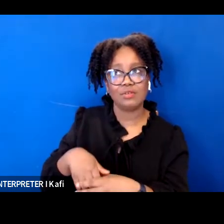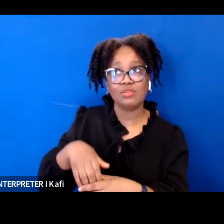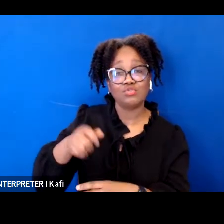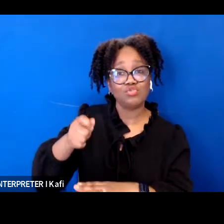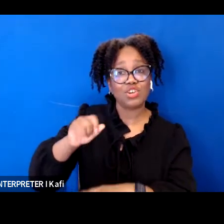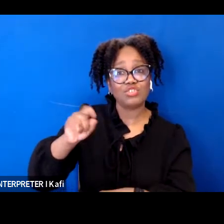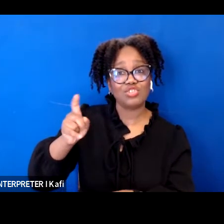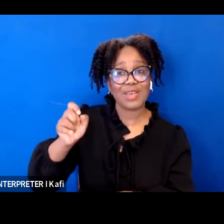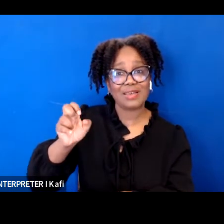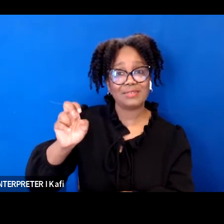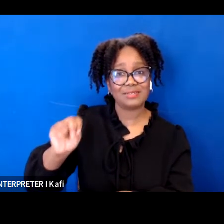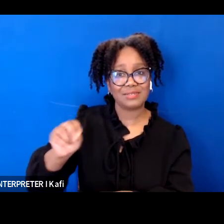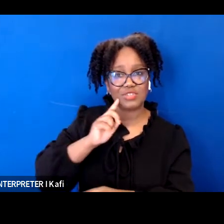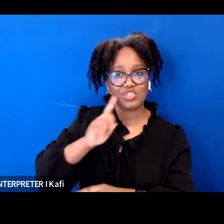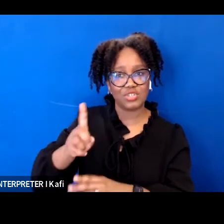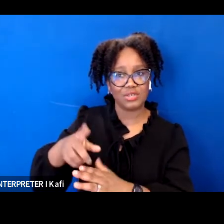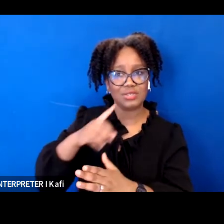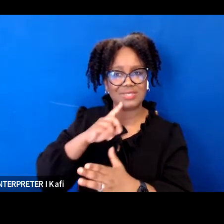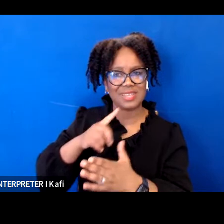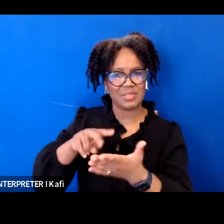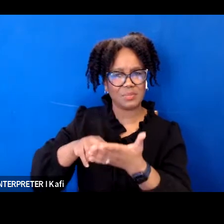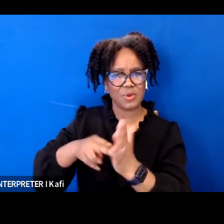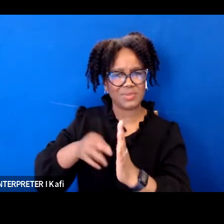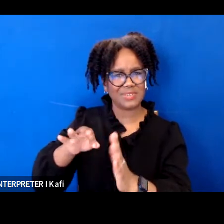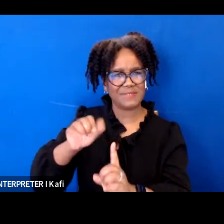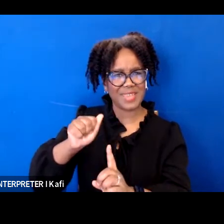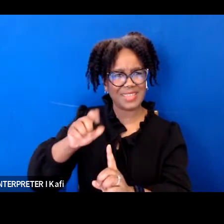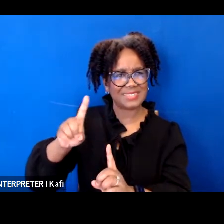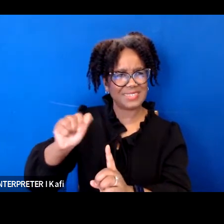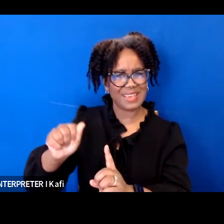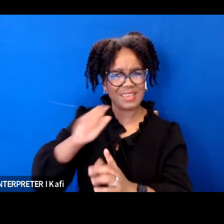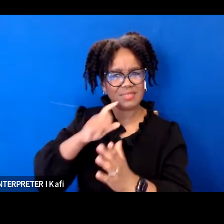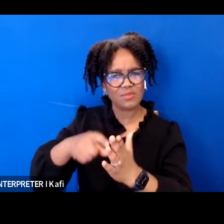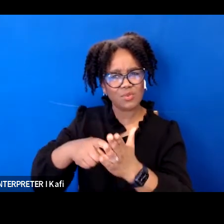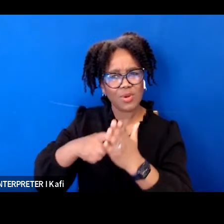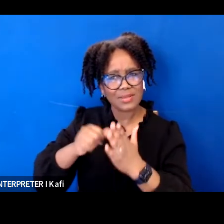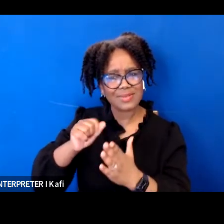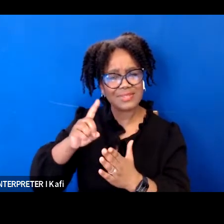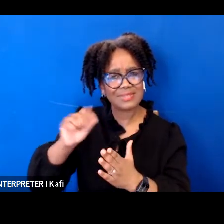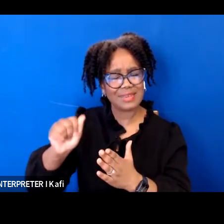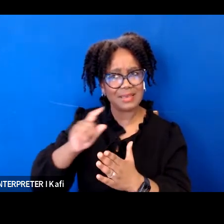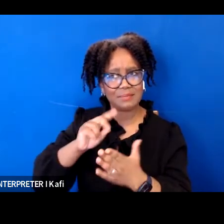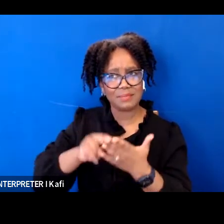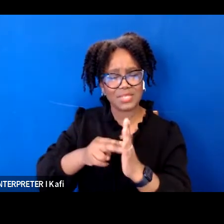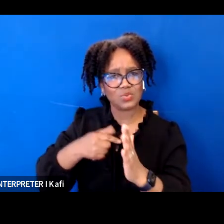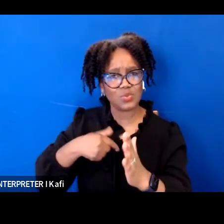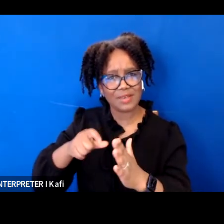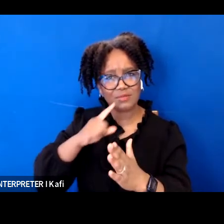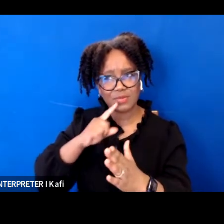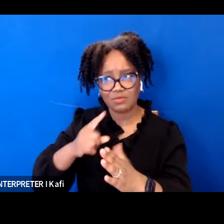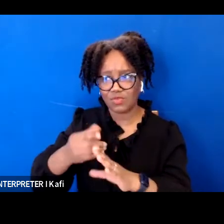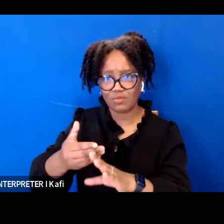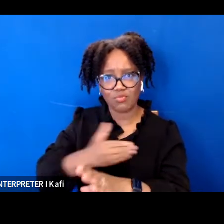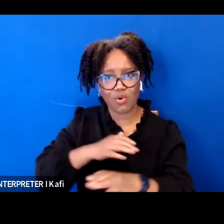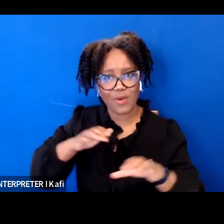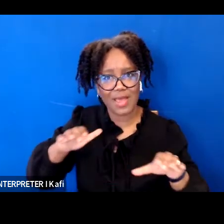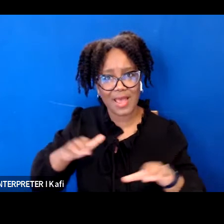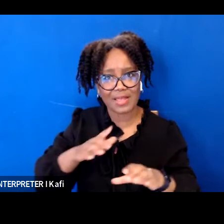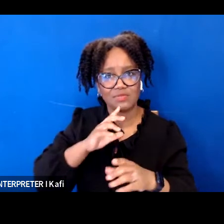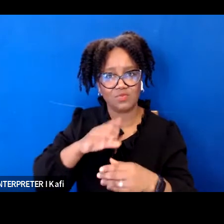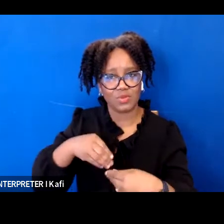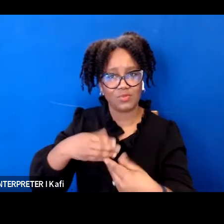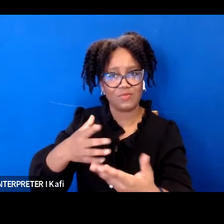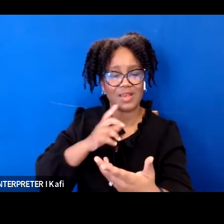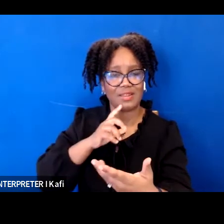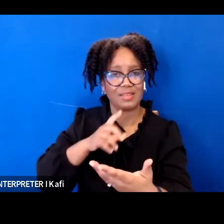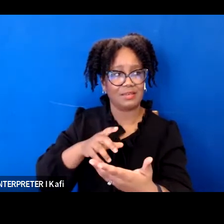the ada that require government entities to be proactive about accommodating people with disabilities stating that nothing in the